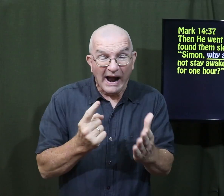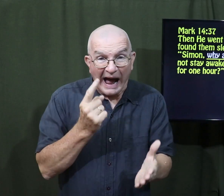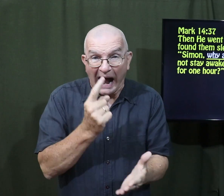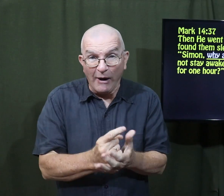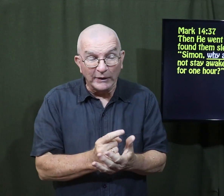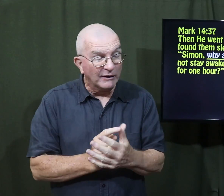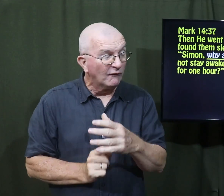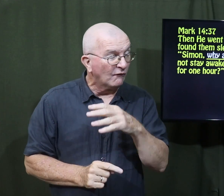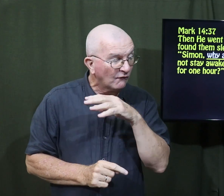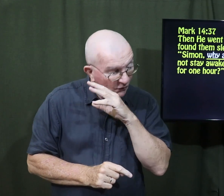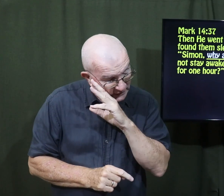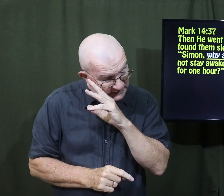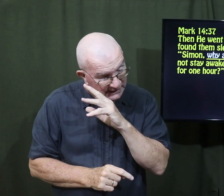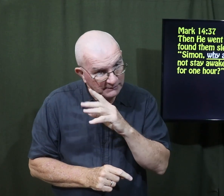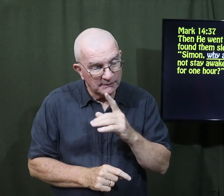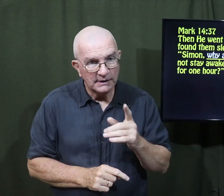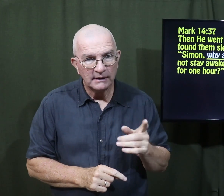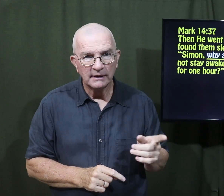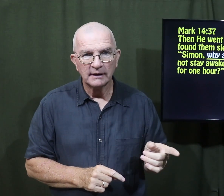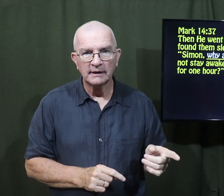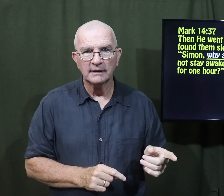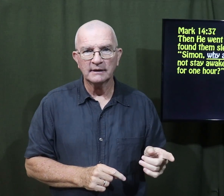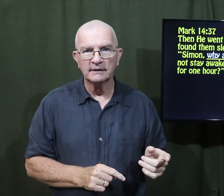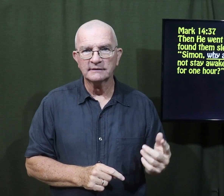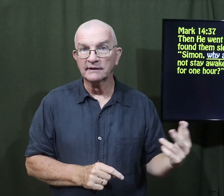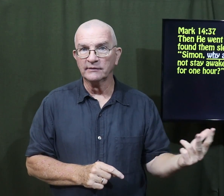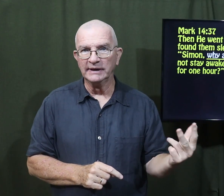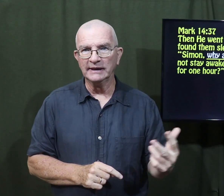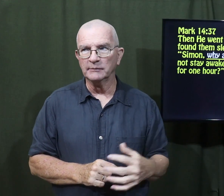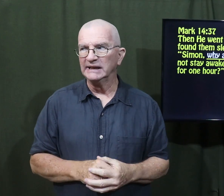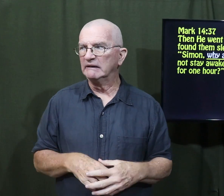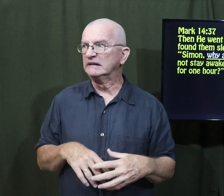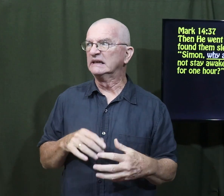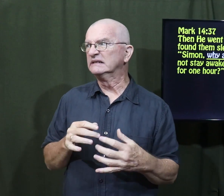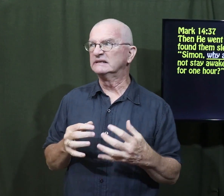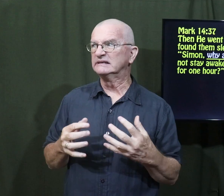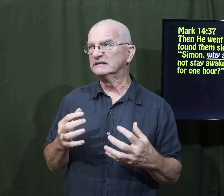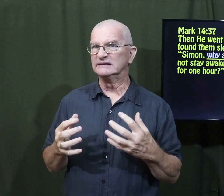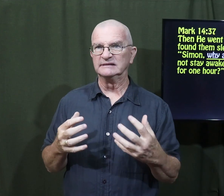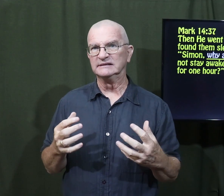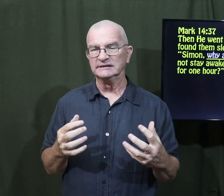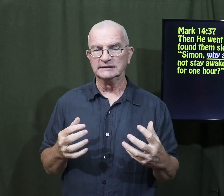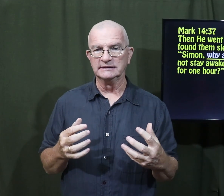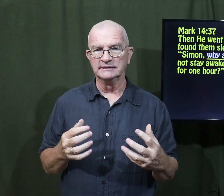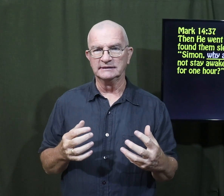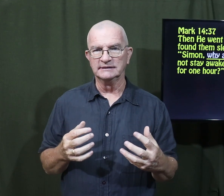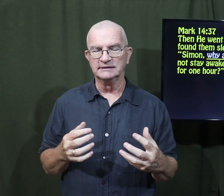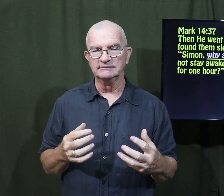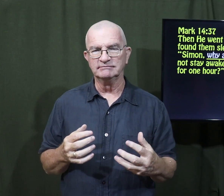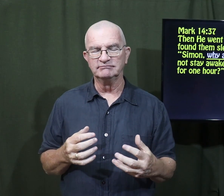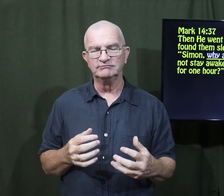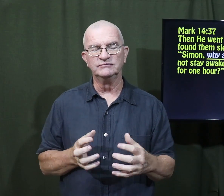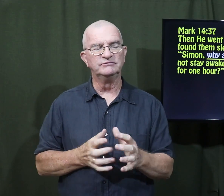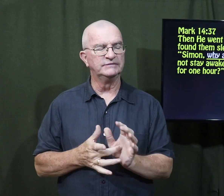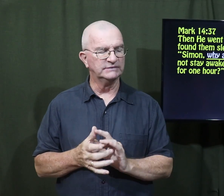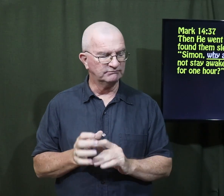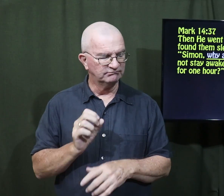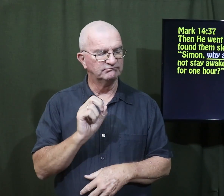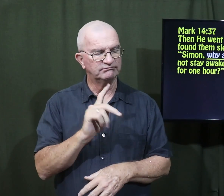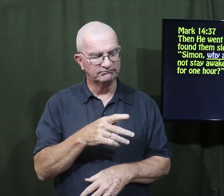Couldn't you pray with me just one hour? you fell asleep? And the three of them were unsure of what to